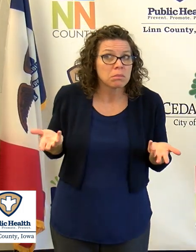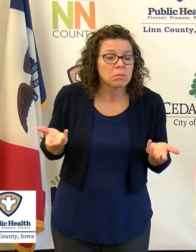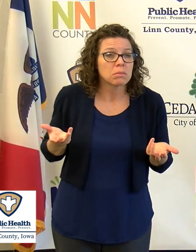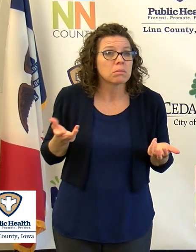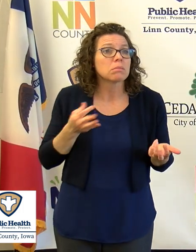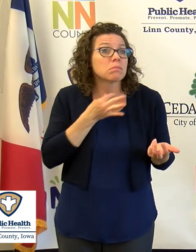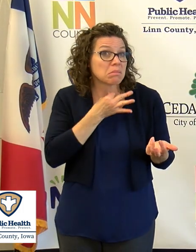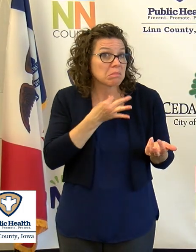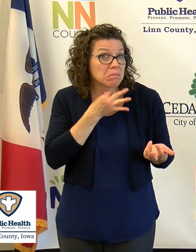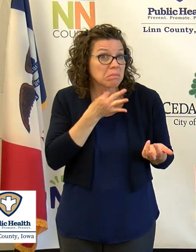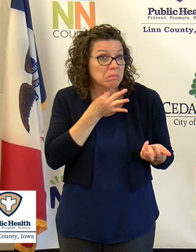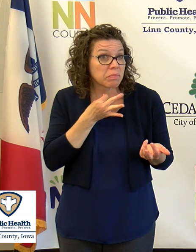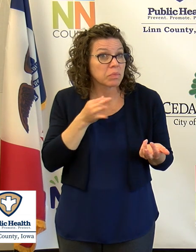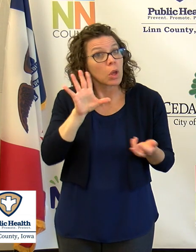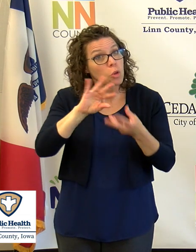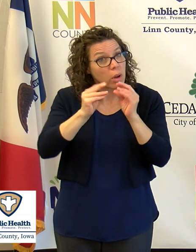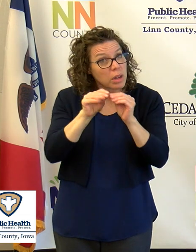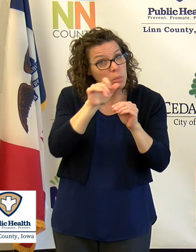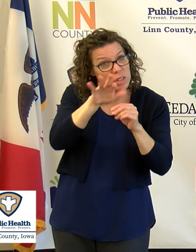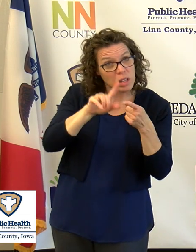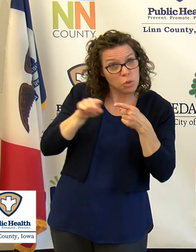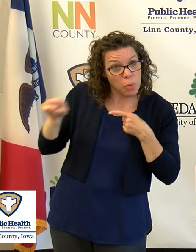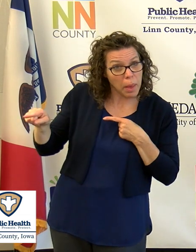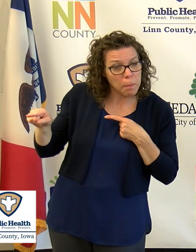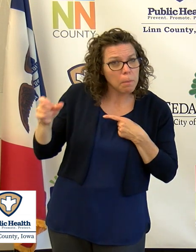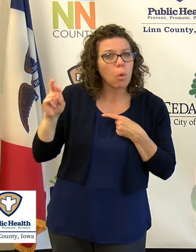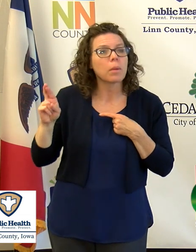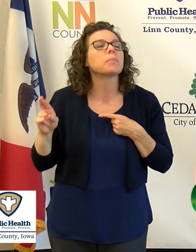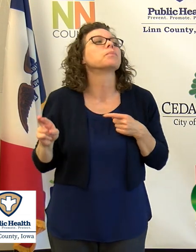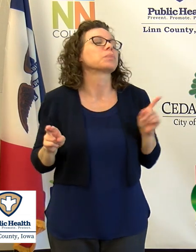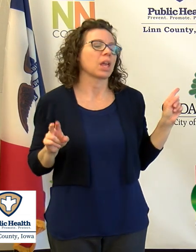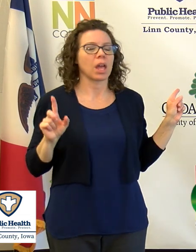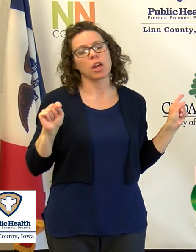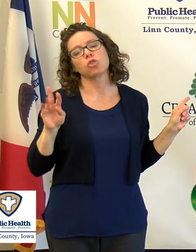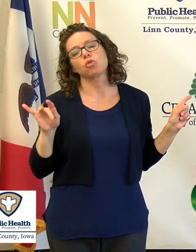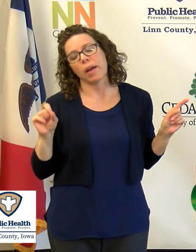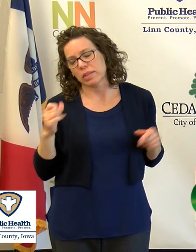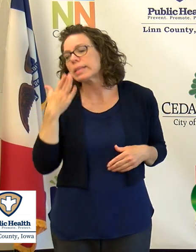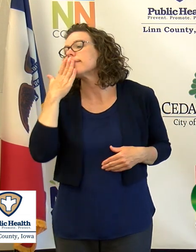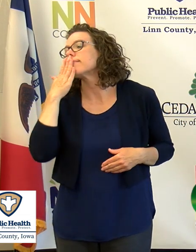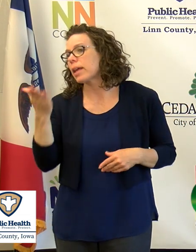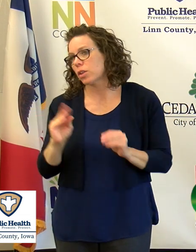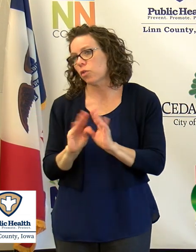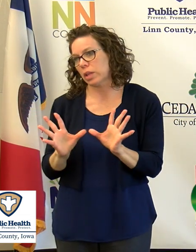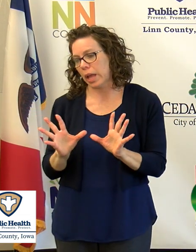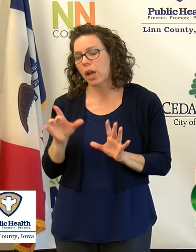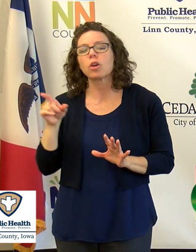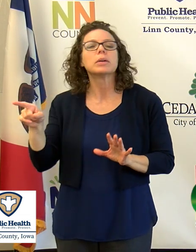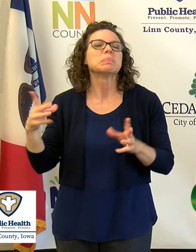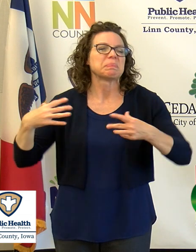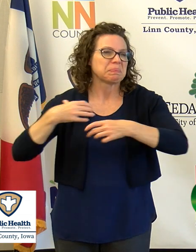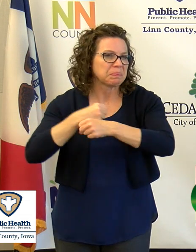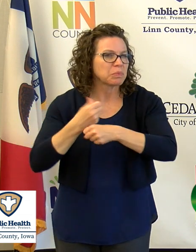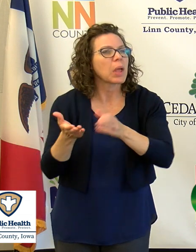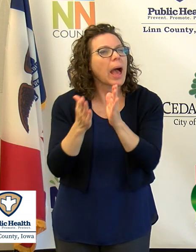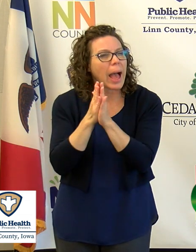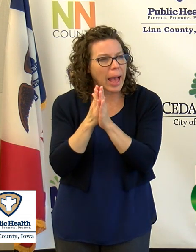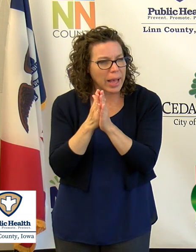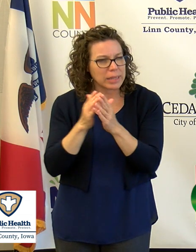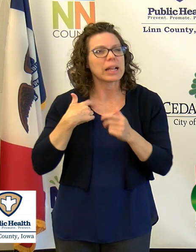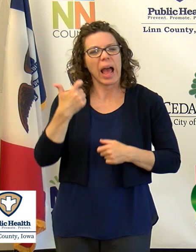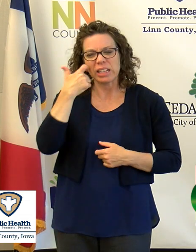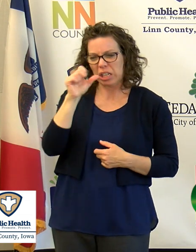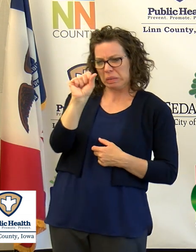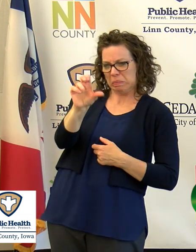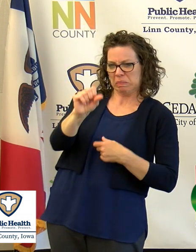sending your numbers to them? Yep. So, Travis, thank you for the question. Travis is asking about a discrepancy between the